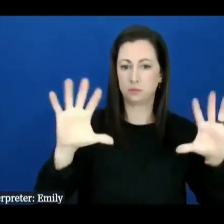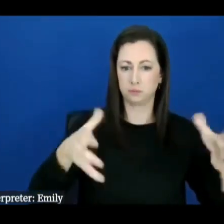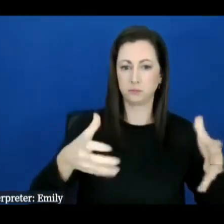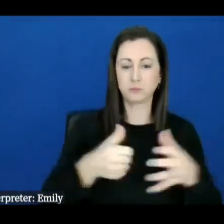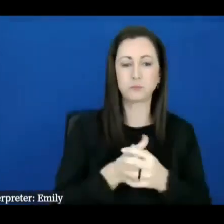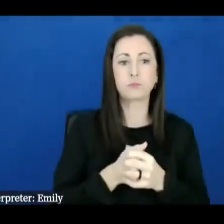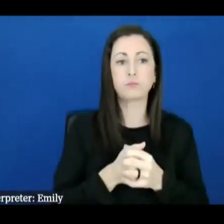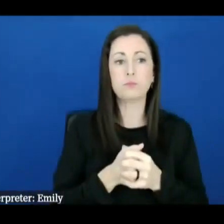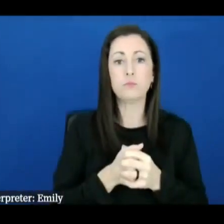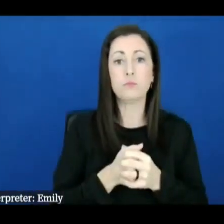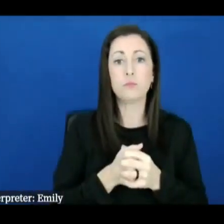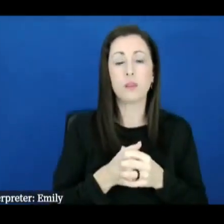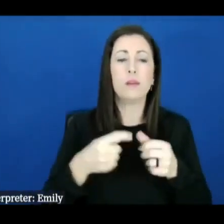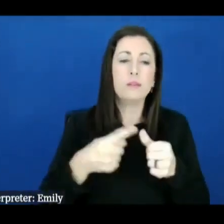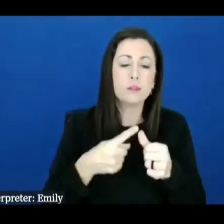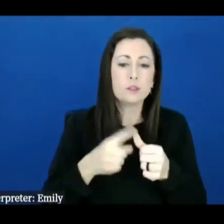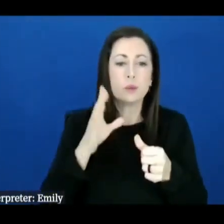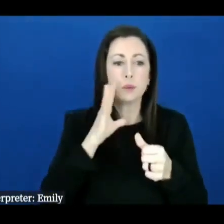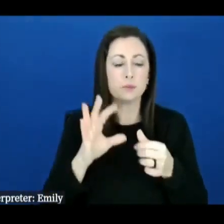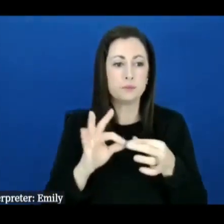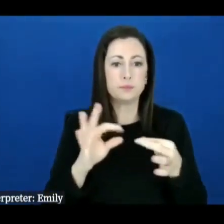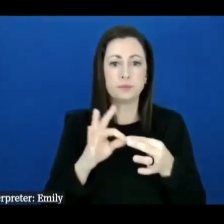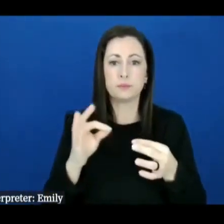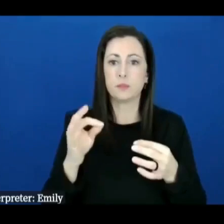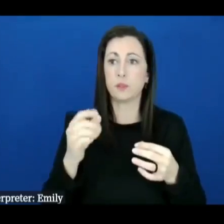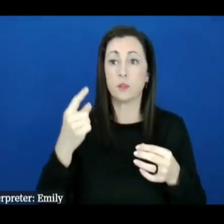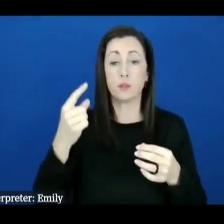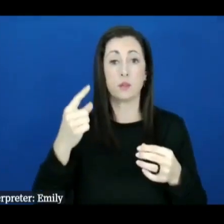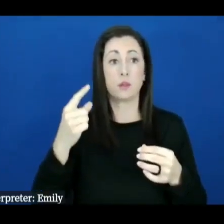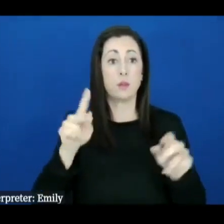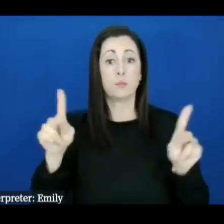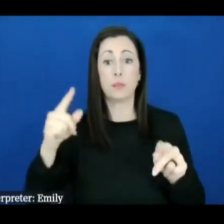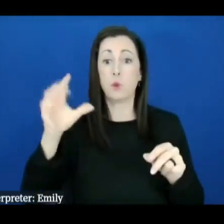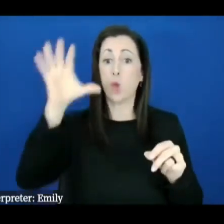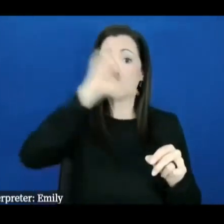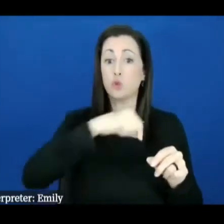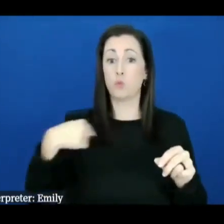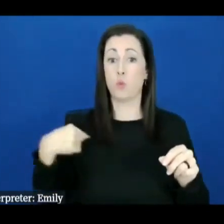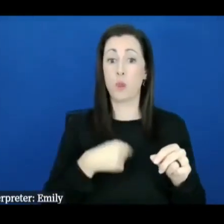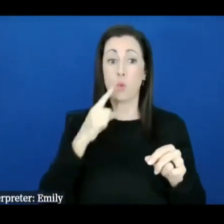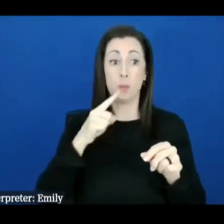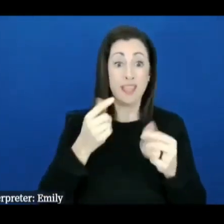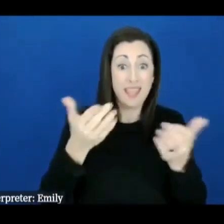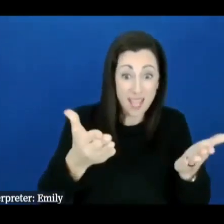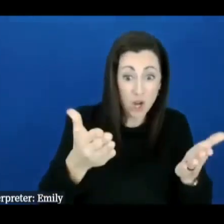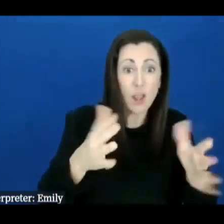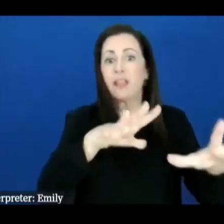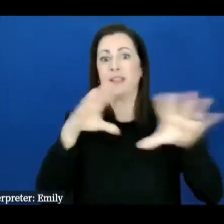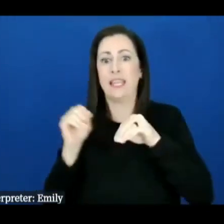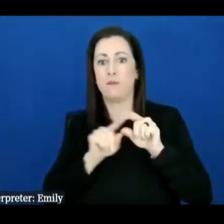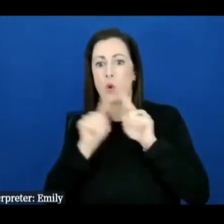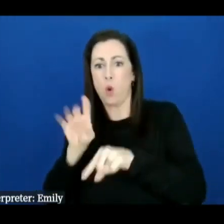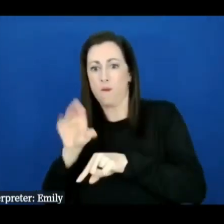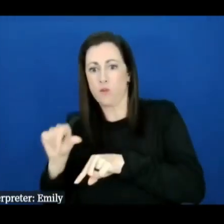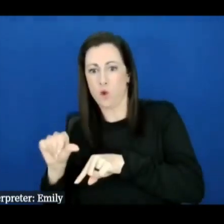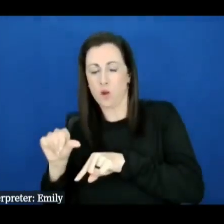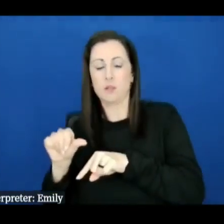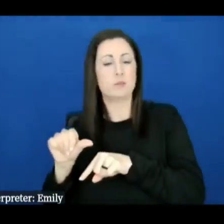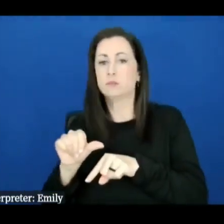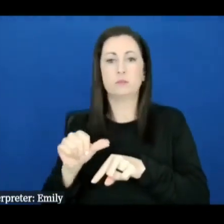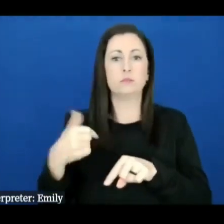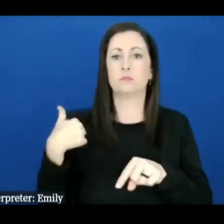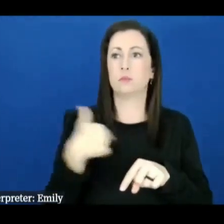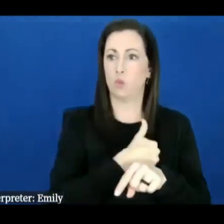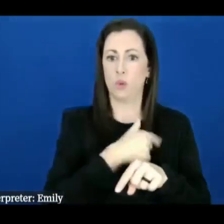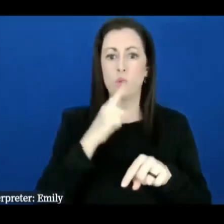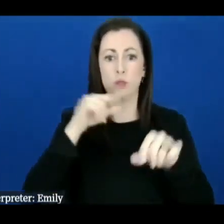I know there's some some people might think oh we're just going to leave and go to the next disaster or down in Florida we're not going anywhere this is uh Colonel Morgan's footprint